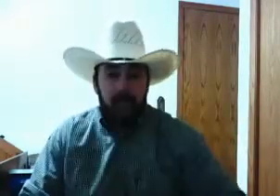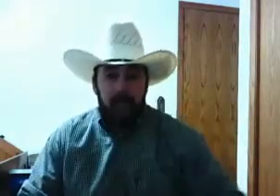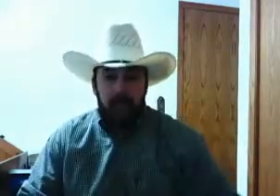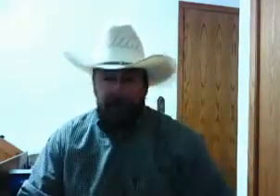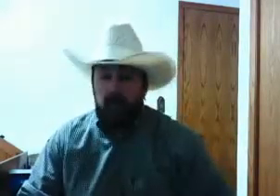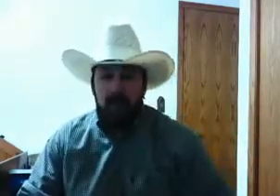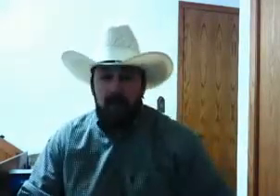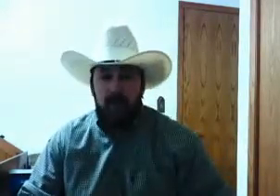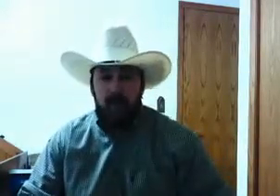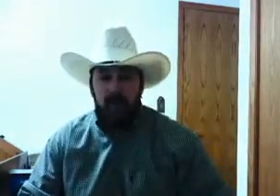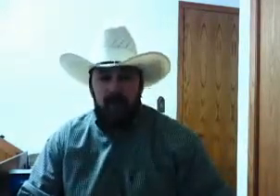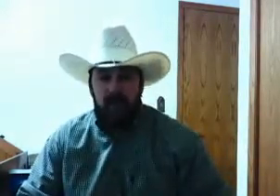Don't make me preach this tonight.